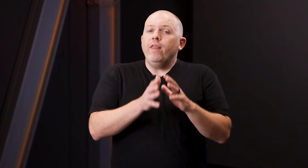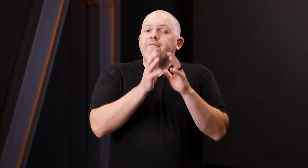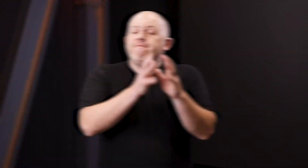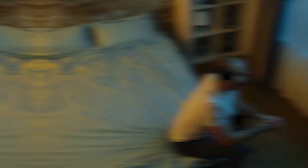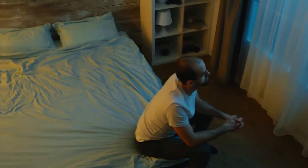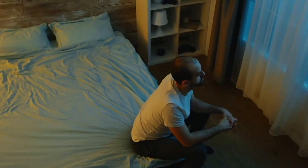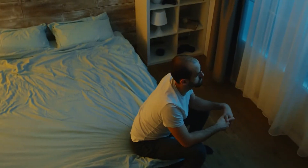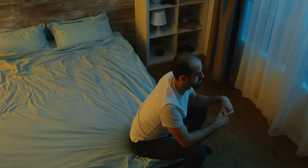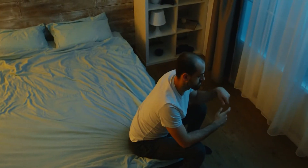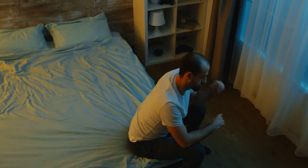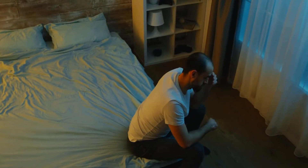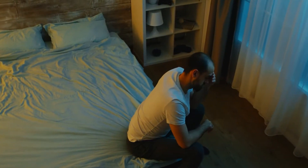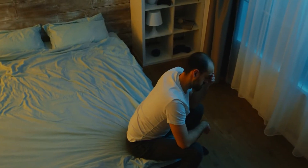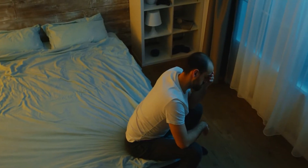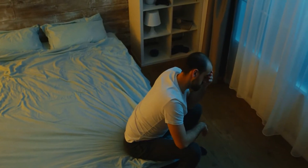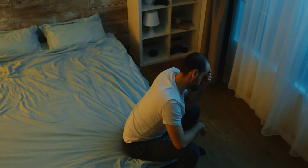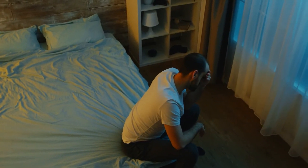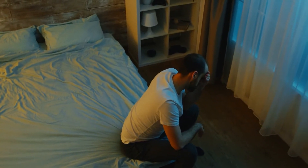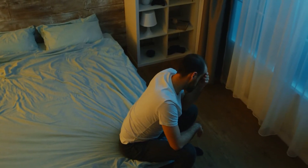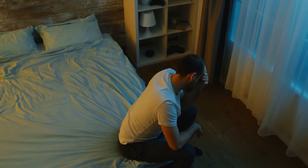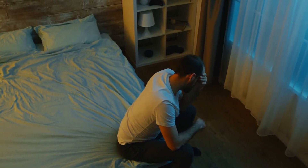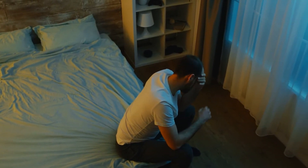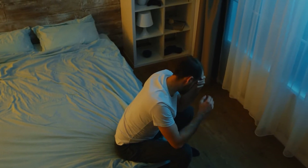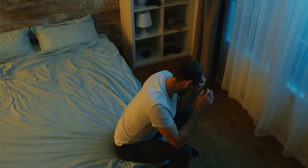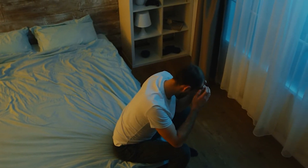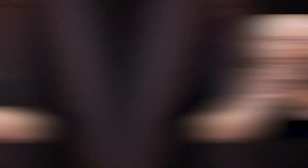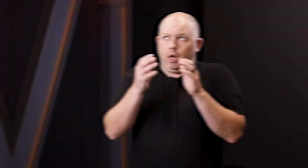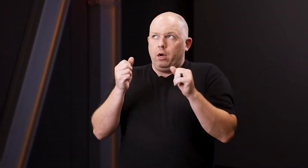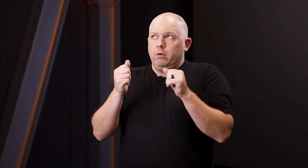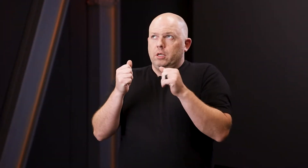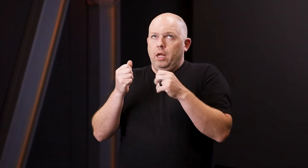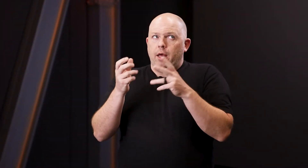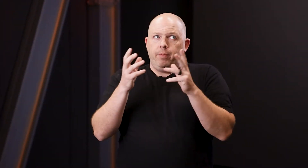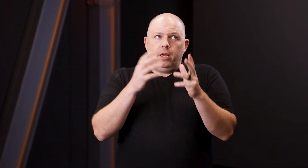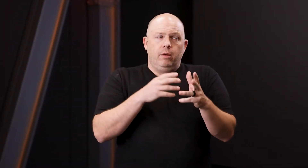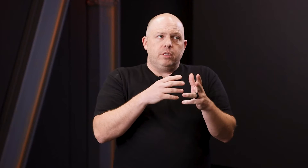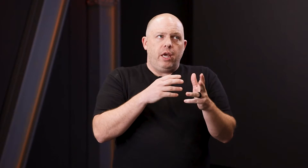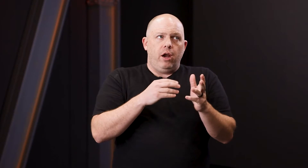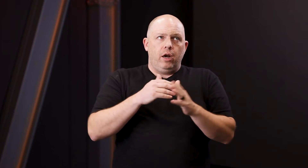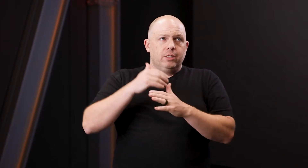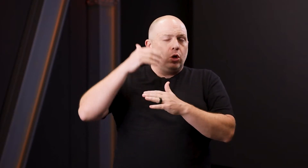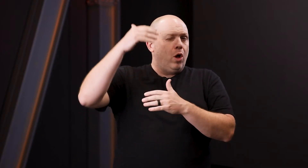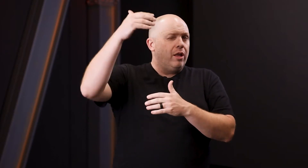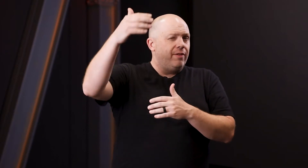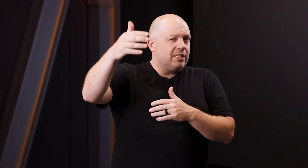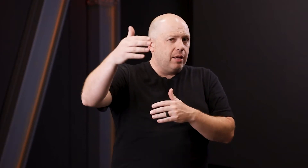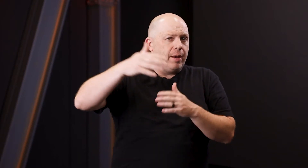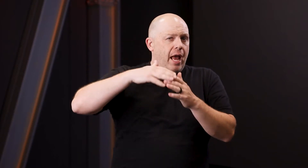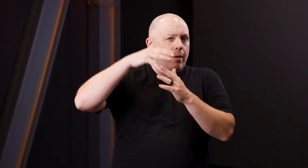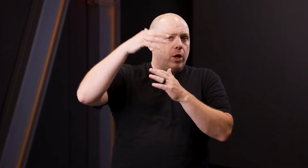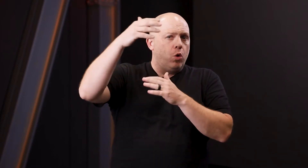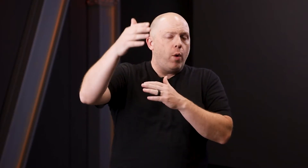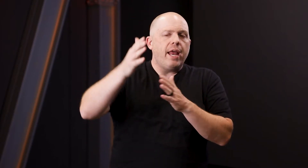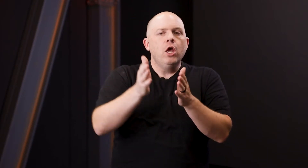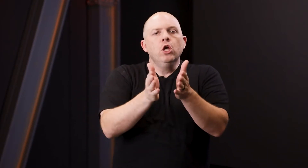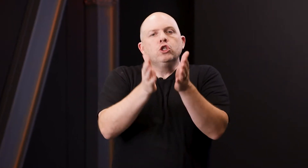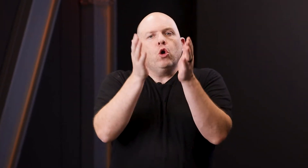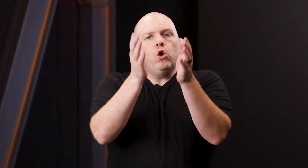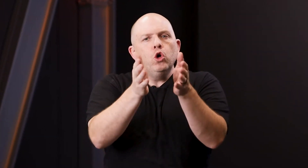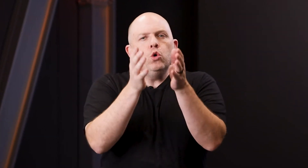that fear defines the someday investor because we're constantly going, I don't know what's going to happen. I'm scared and so I'll invest someday. I'm going to wait. So who